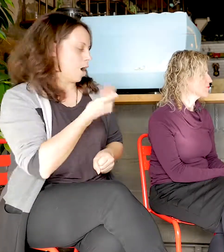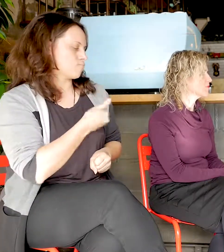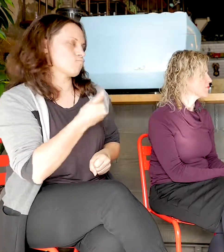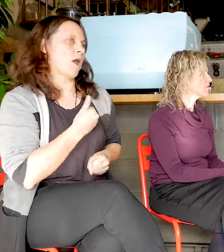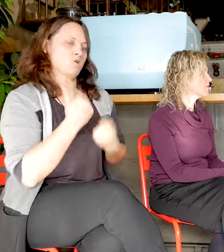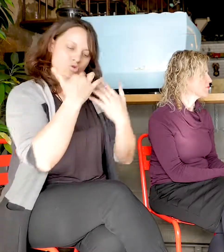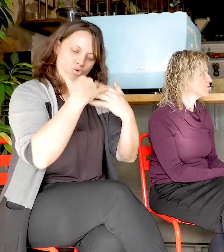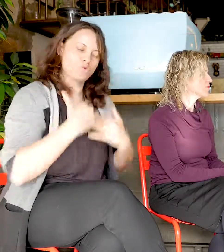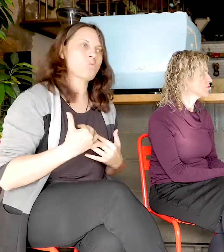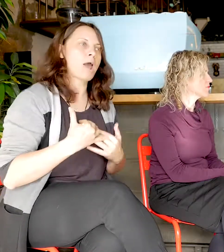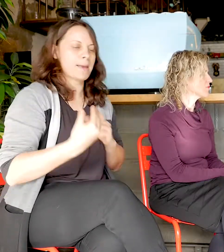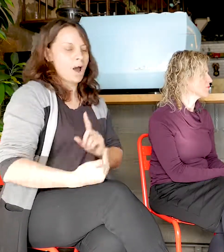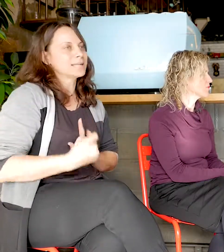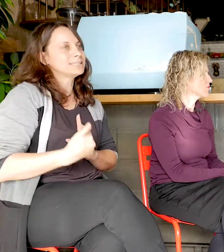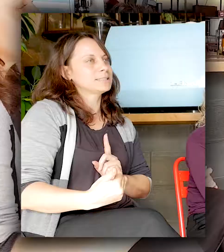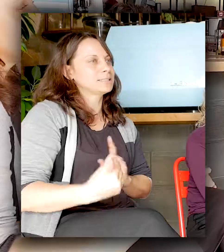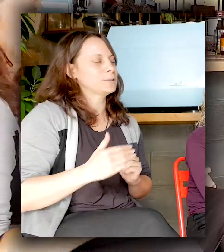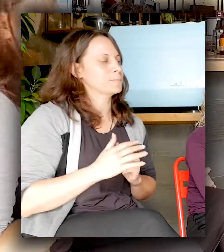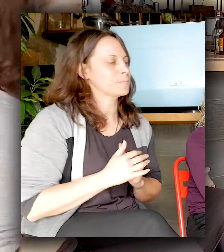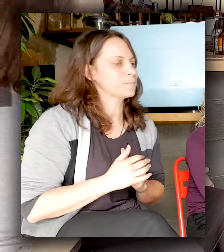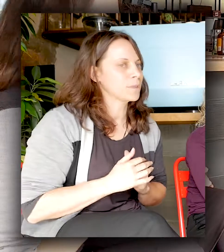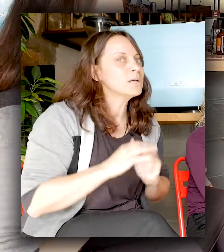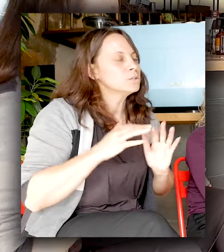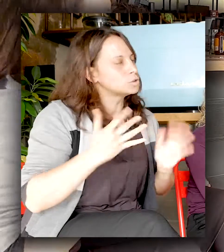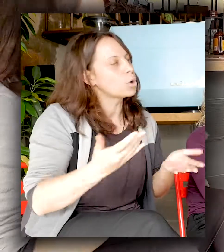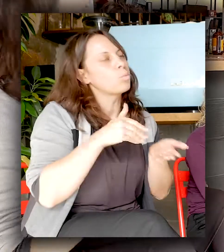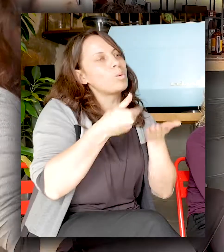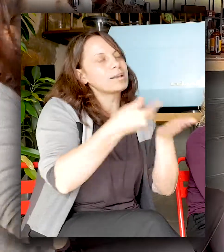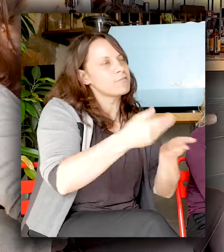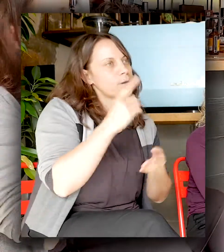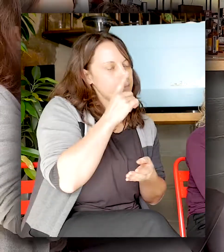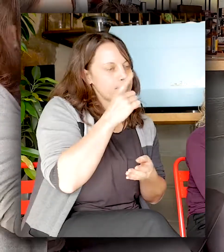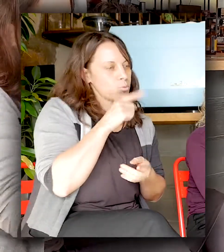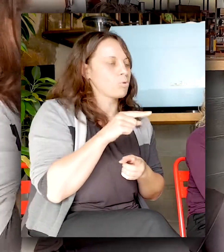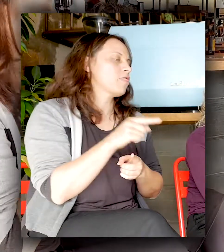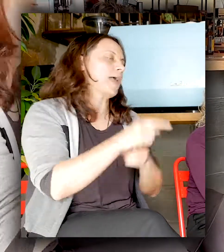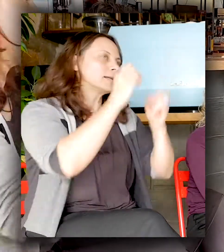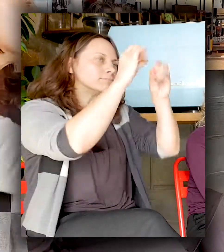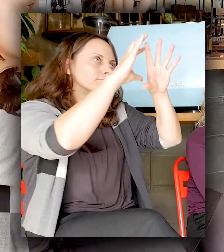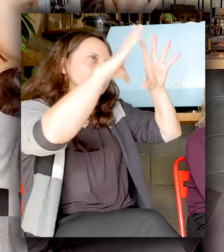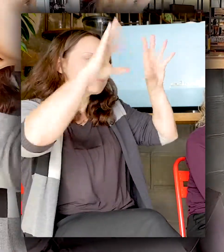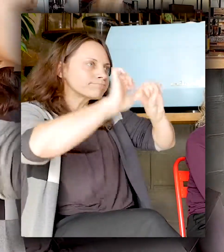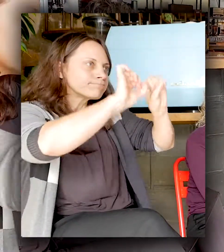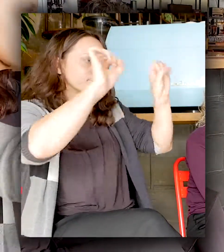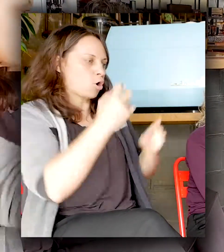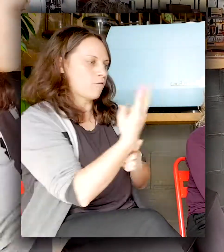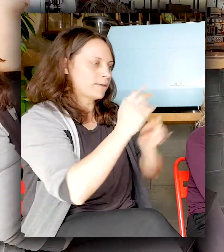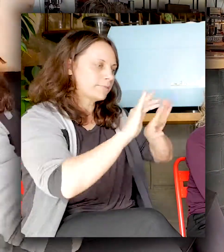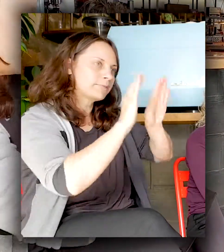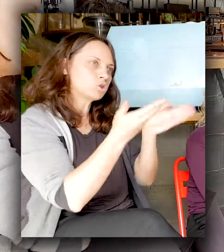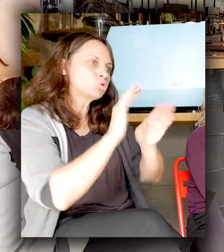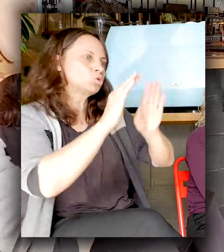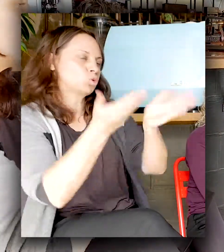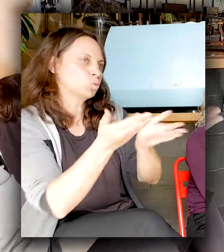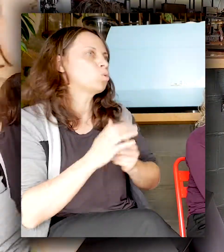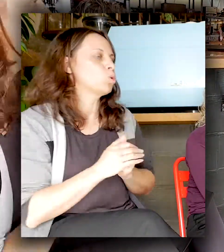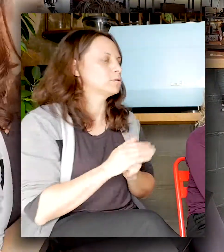that's my identity. So we kind of give people that, I guess, an insight of the two different perspectives of being deaf and what the community